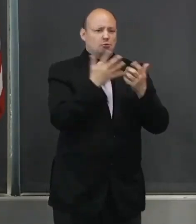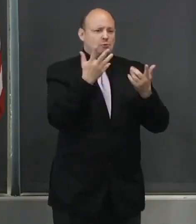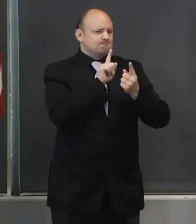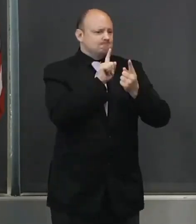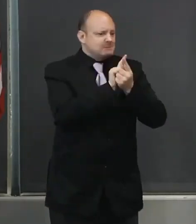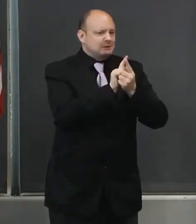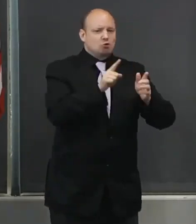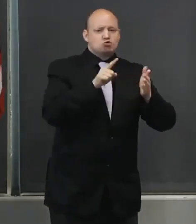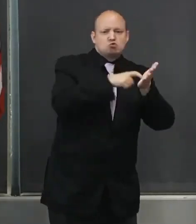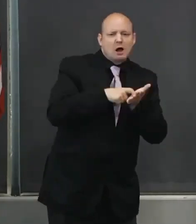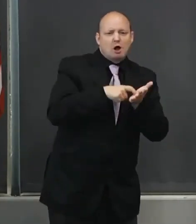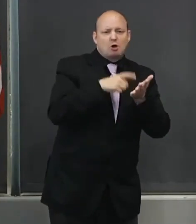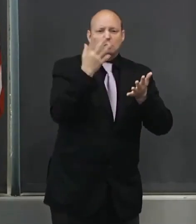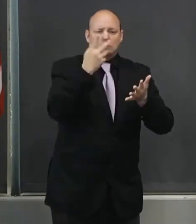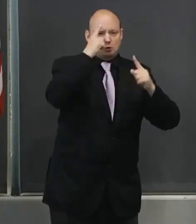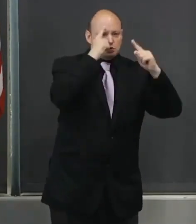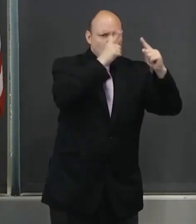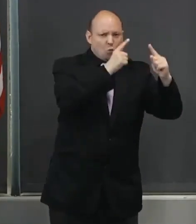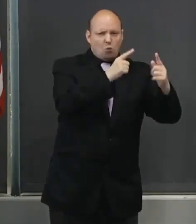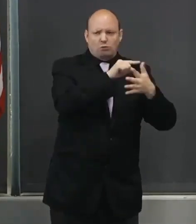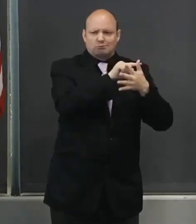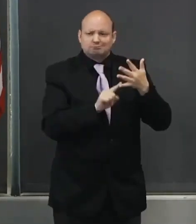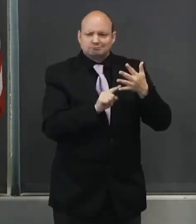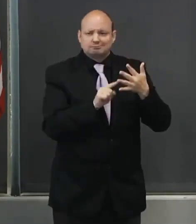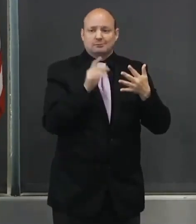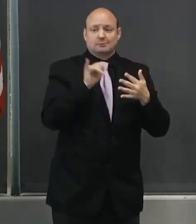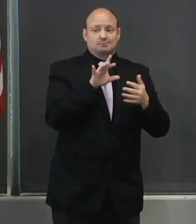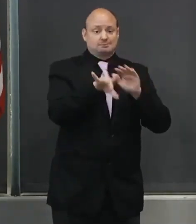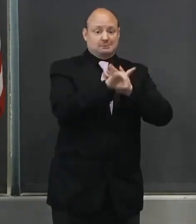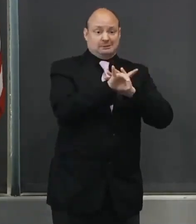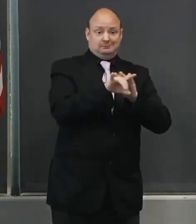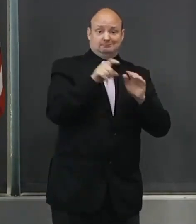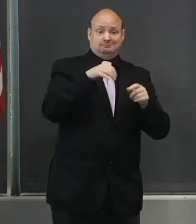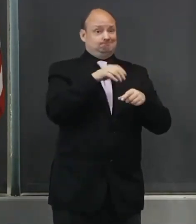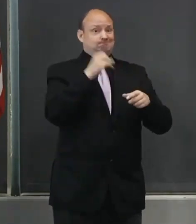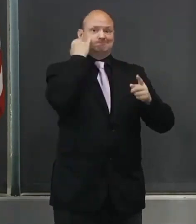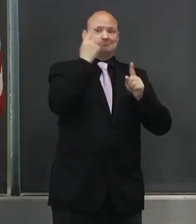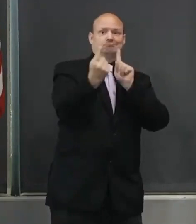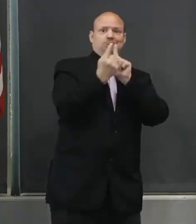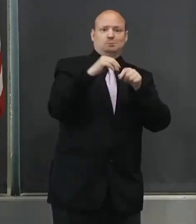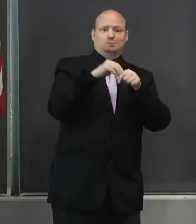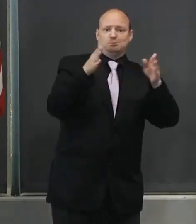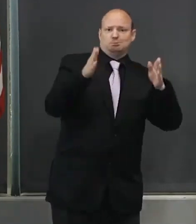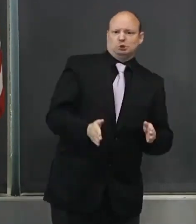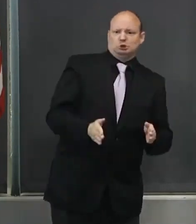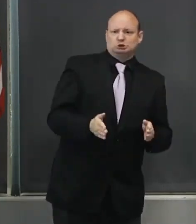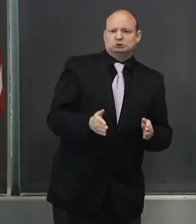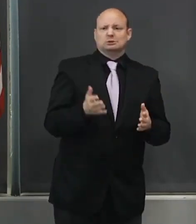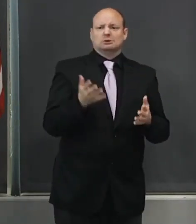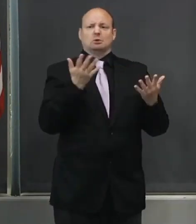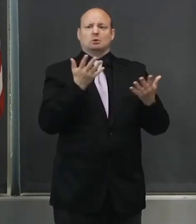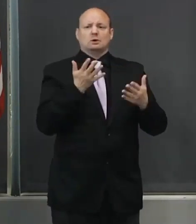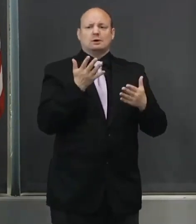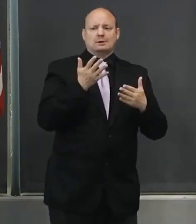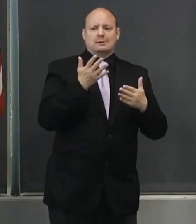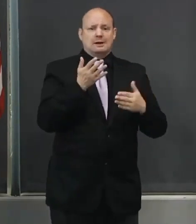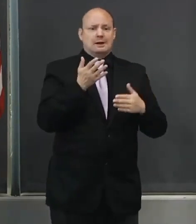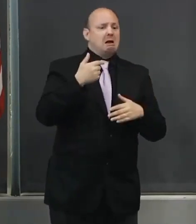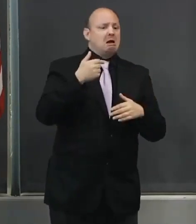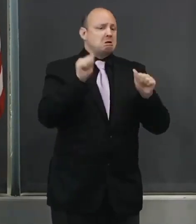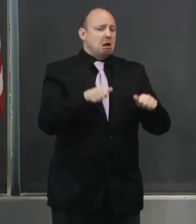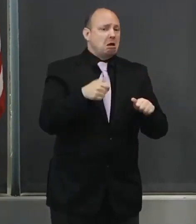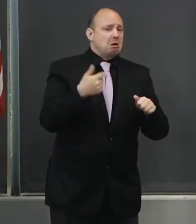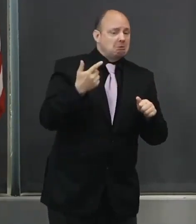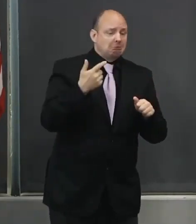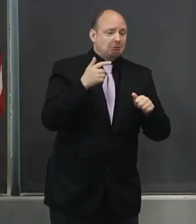choose in-person instruction, comprehensive distance learning, or a hybrid approach. The